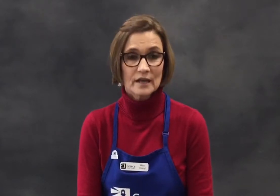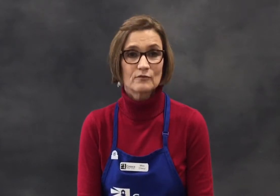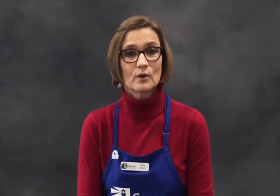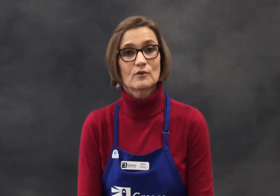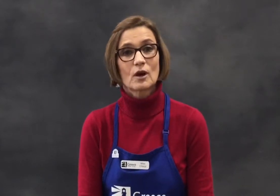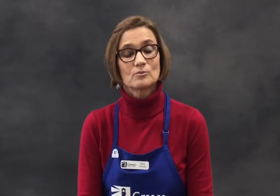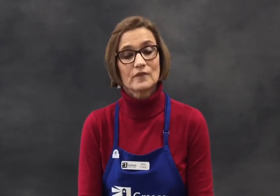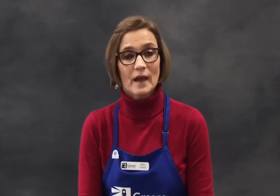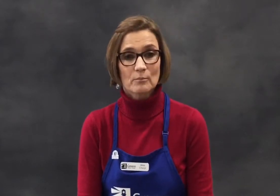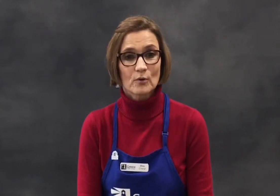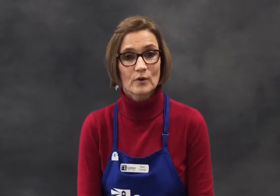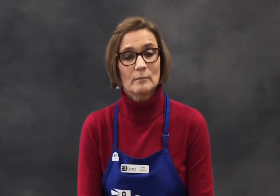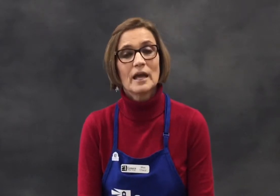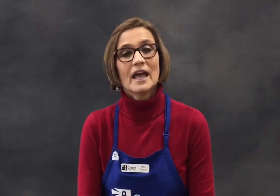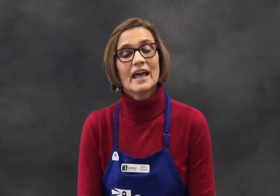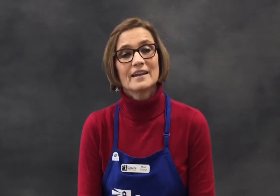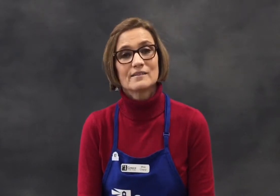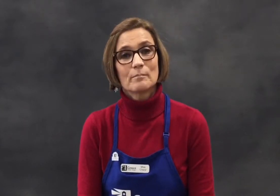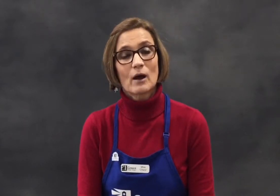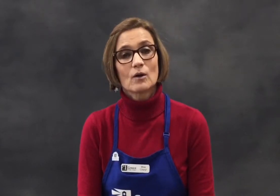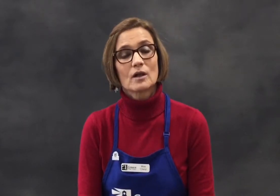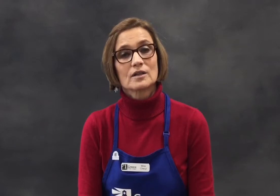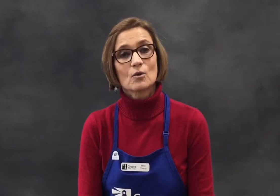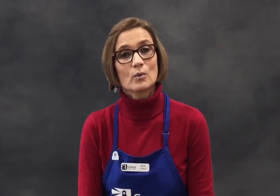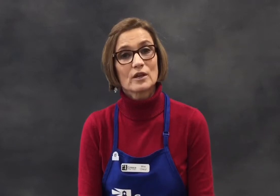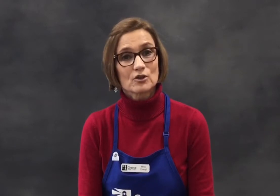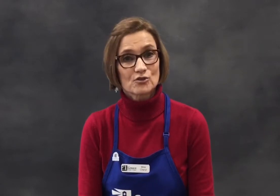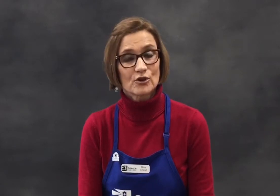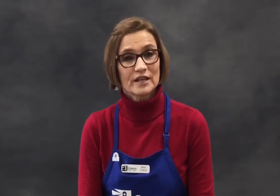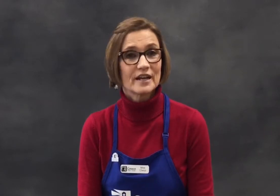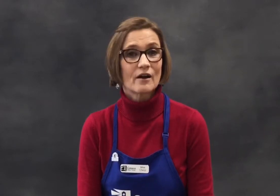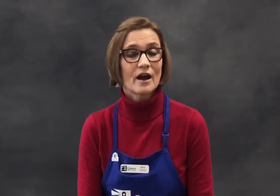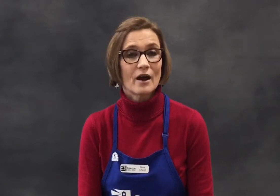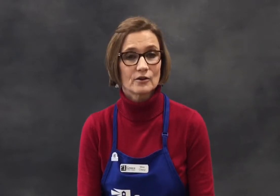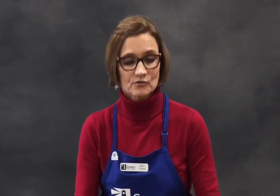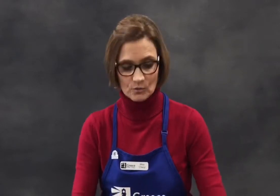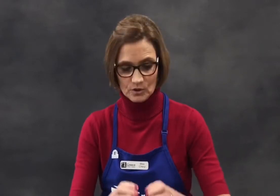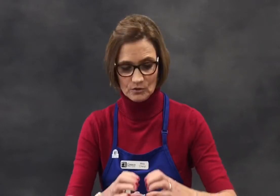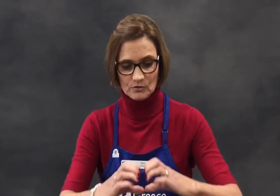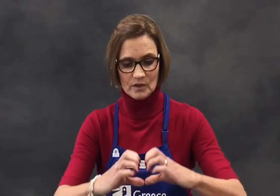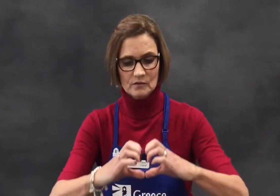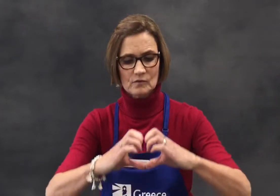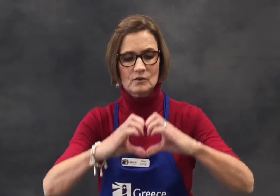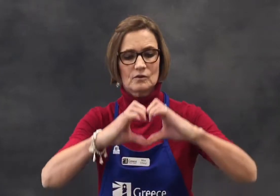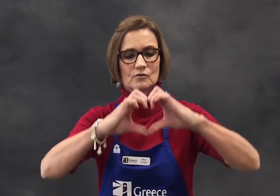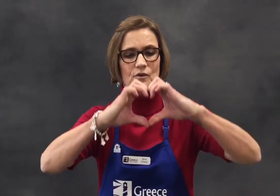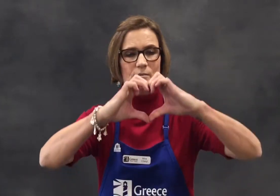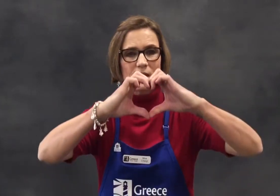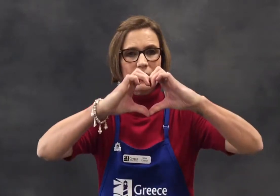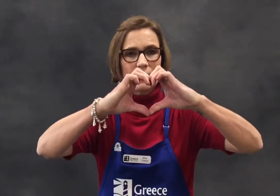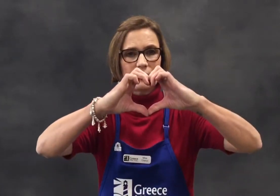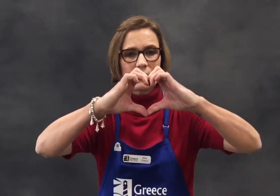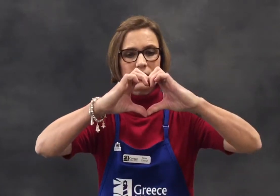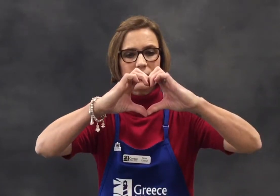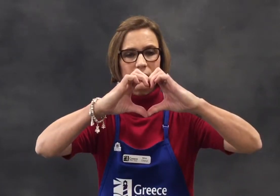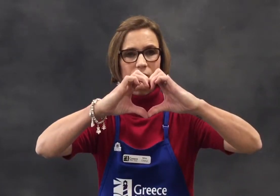if you ever come to that program. And it's about a little wheel of turning in our heart. So can you do this? Try and make a heart like this.